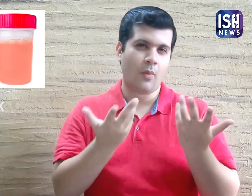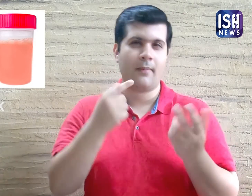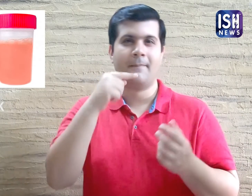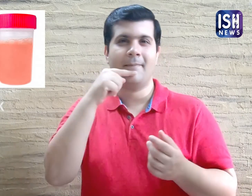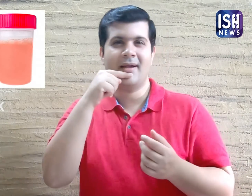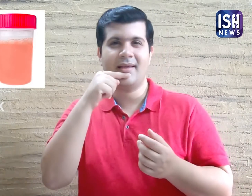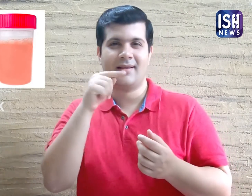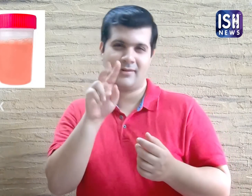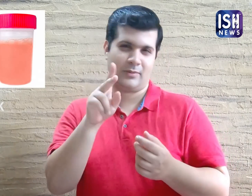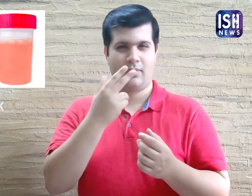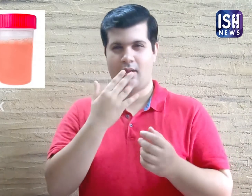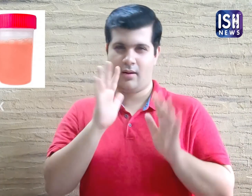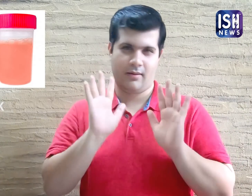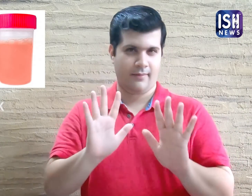Red or pink? 10.